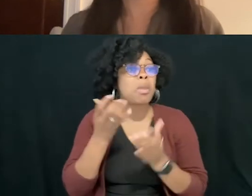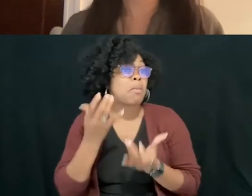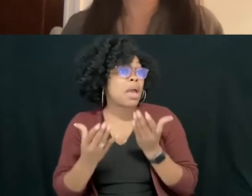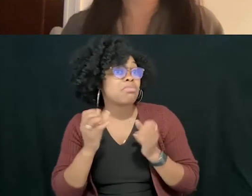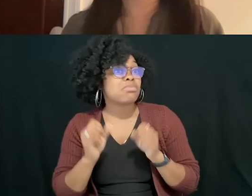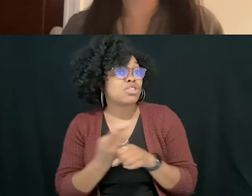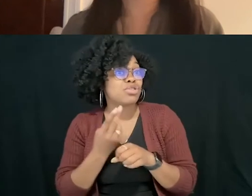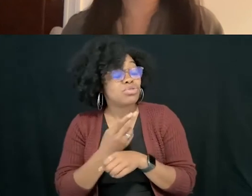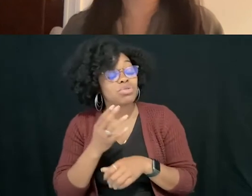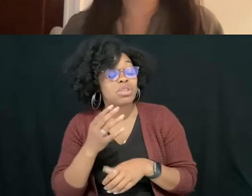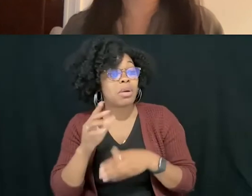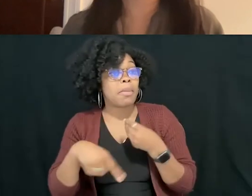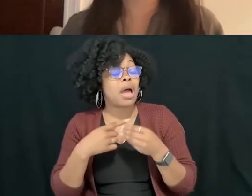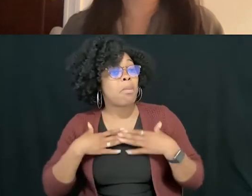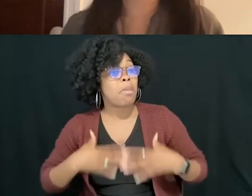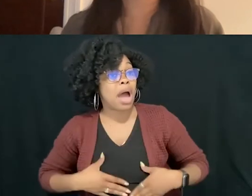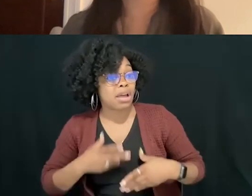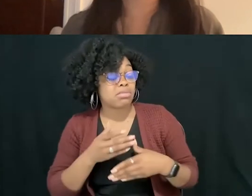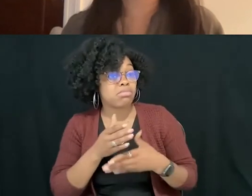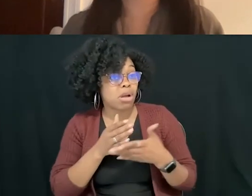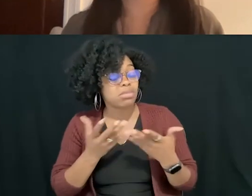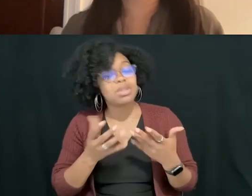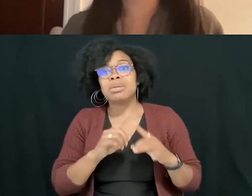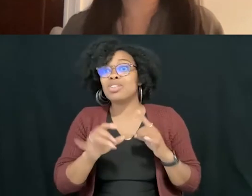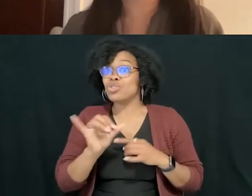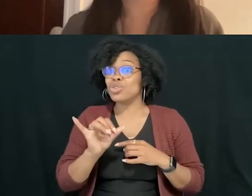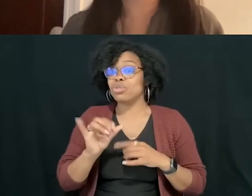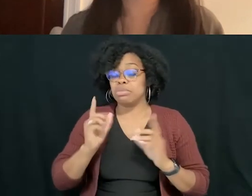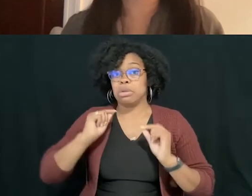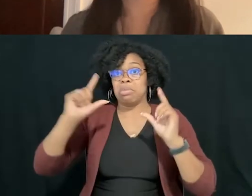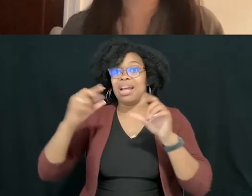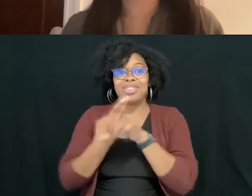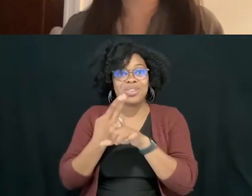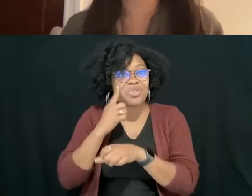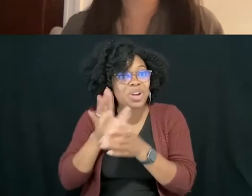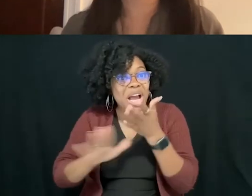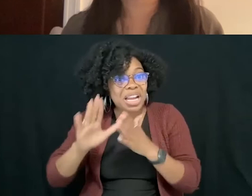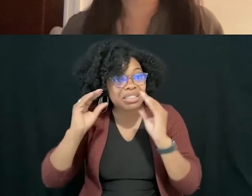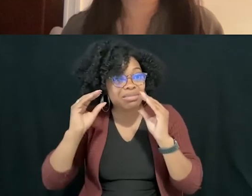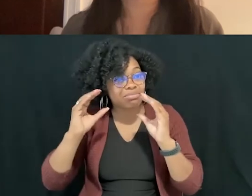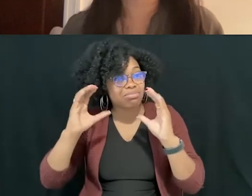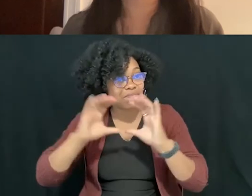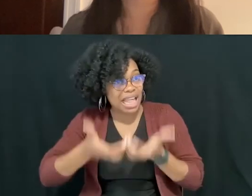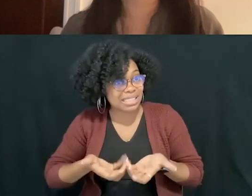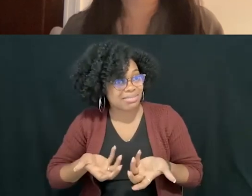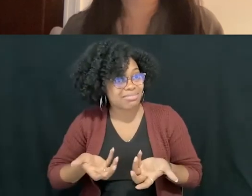is very nice. And so this is a surprising thing for us is that, um, because, uh, is that